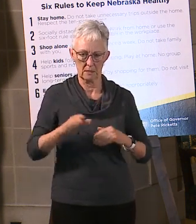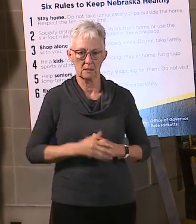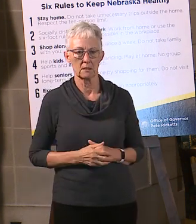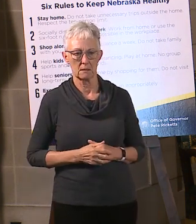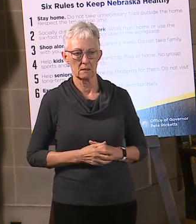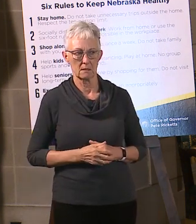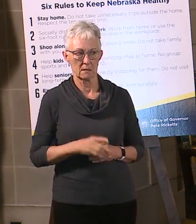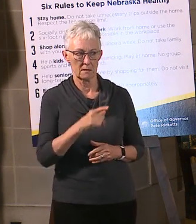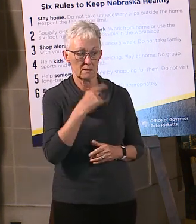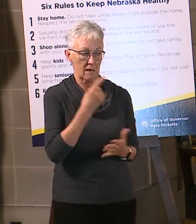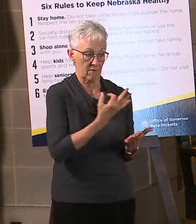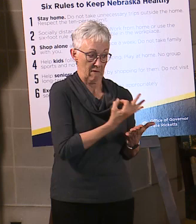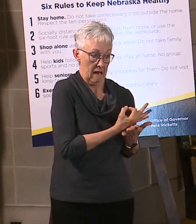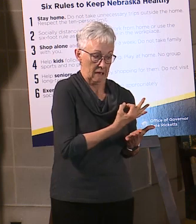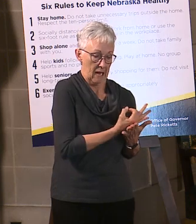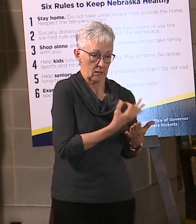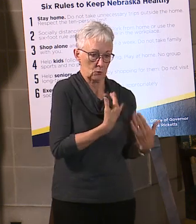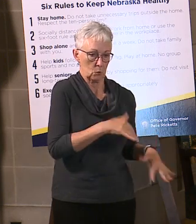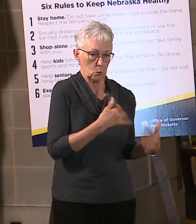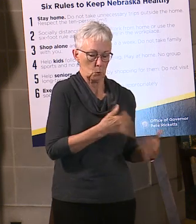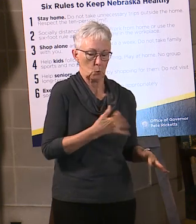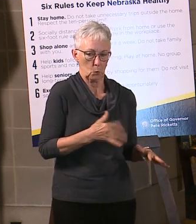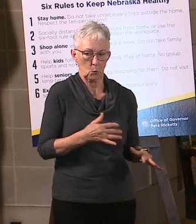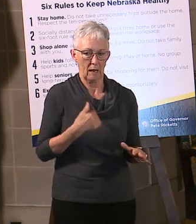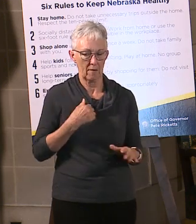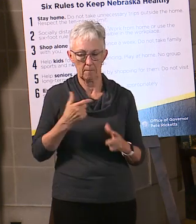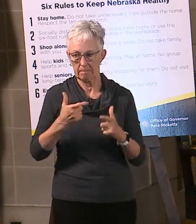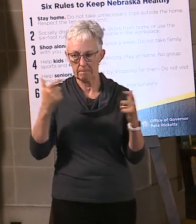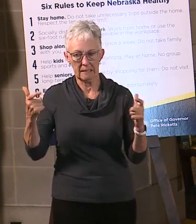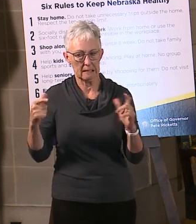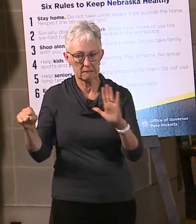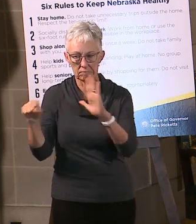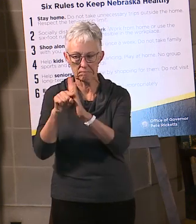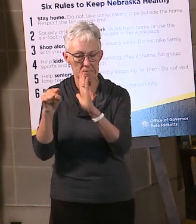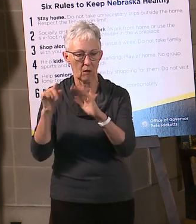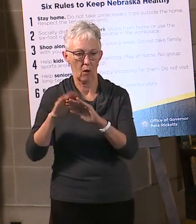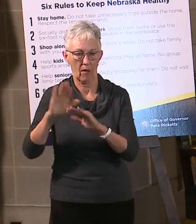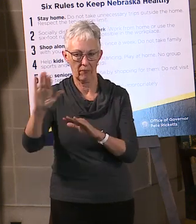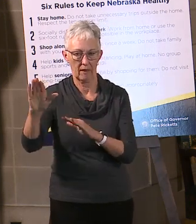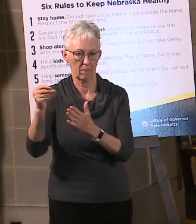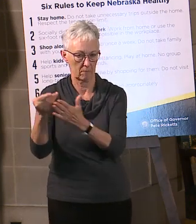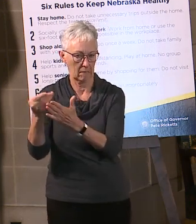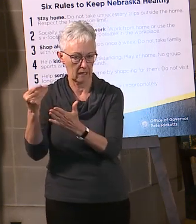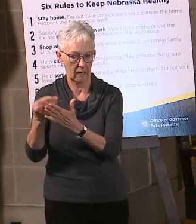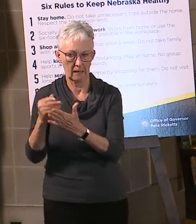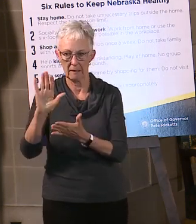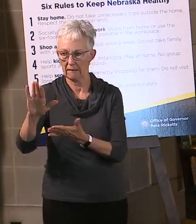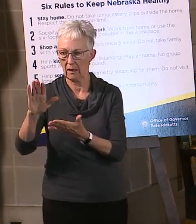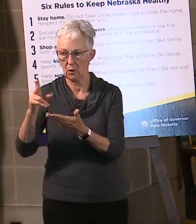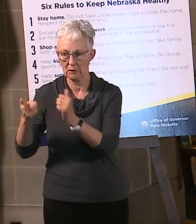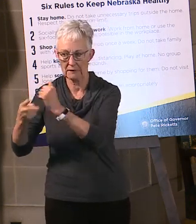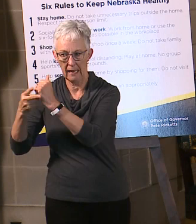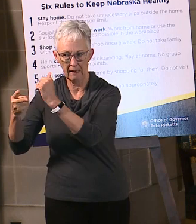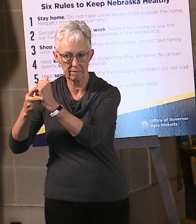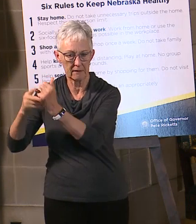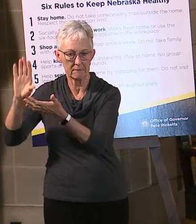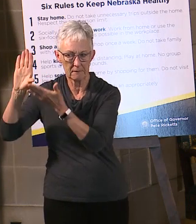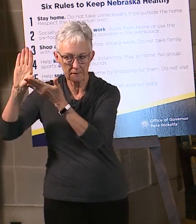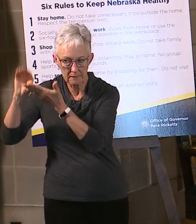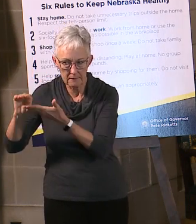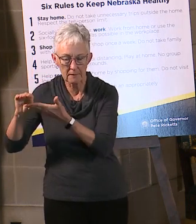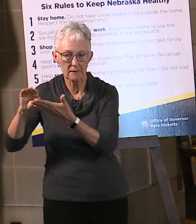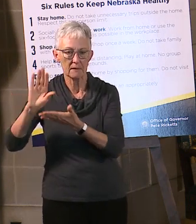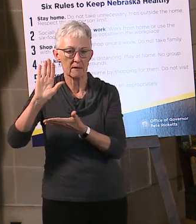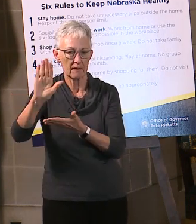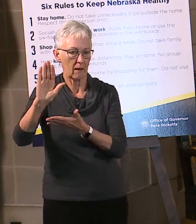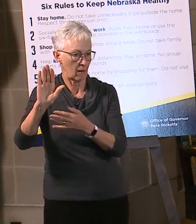of COVID-19 on their operations, their liquidity, and their capital. Second, they're very